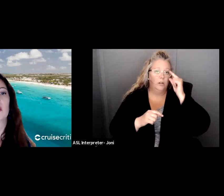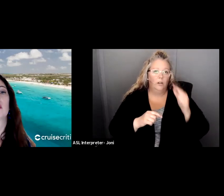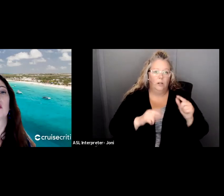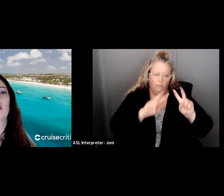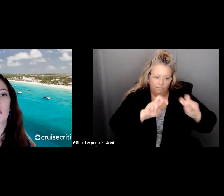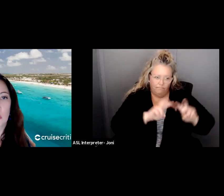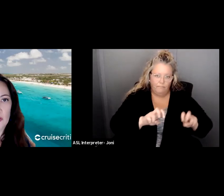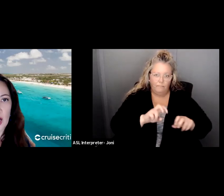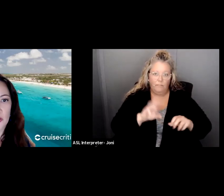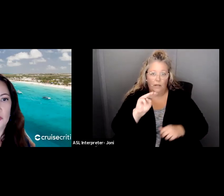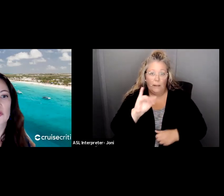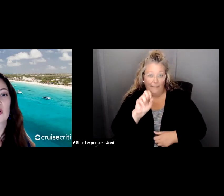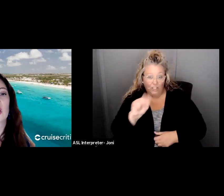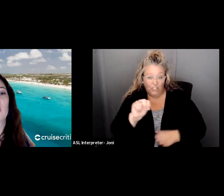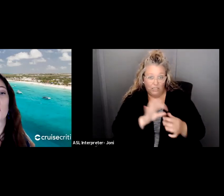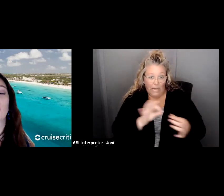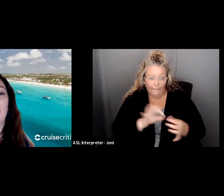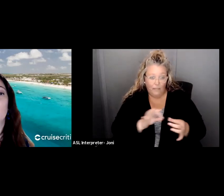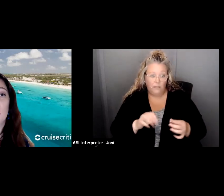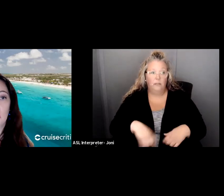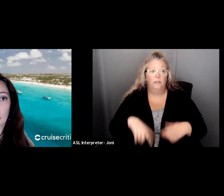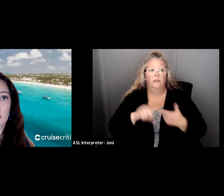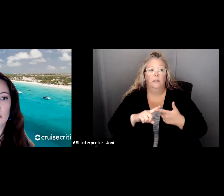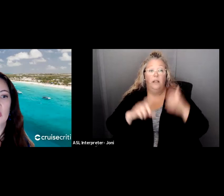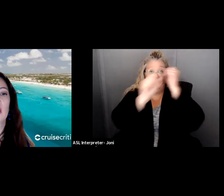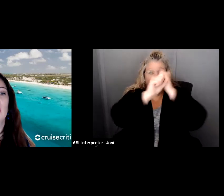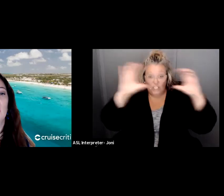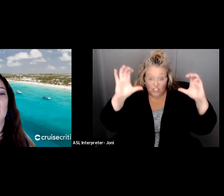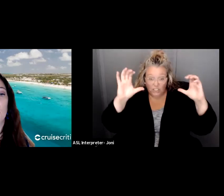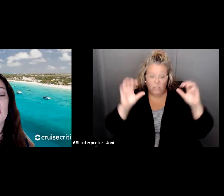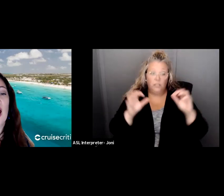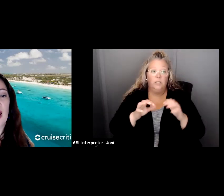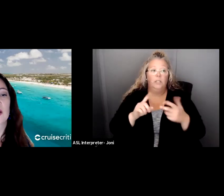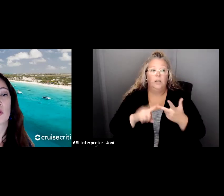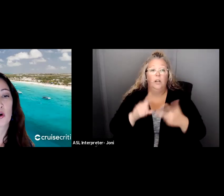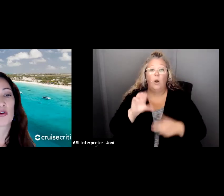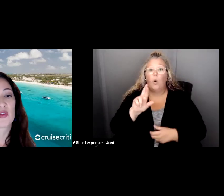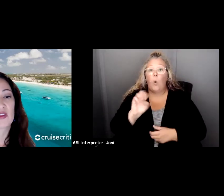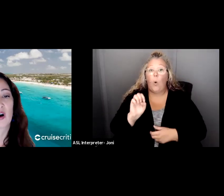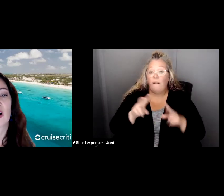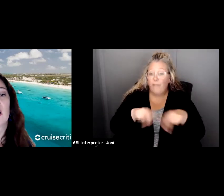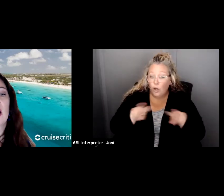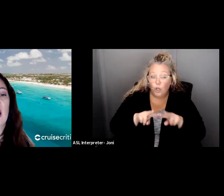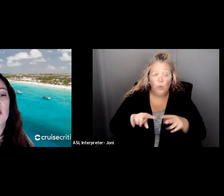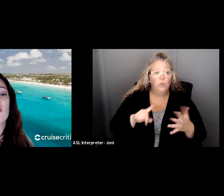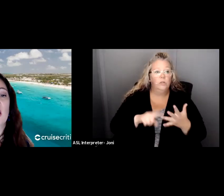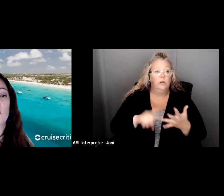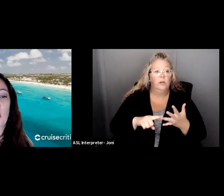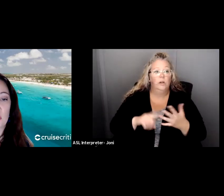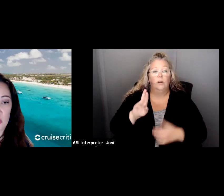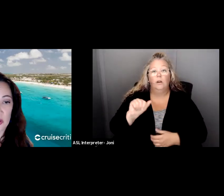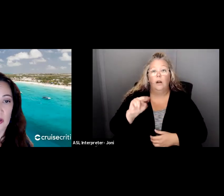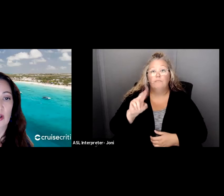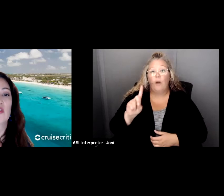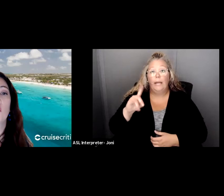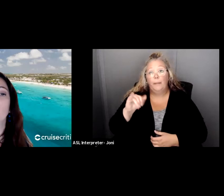statement, your core values, your brand pillars, your BHAG, and we'll go over what these are, and your value